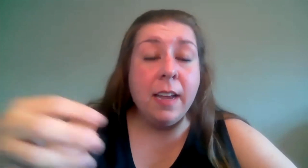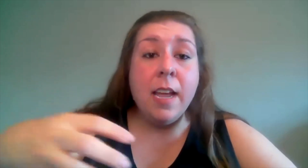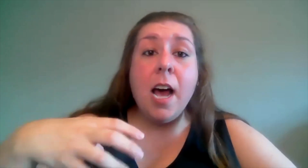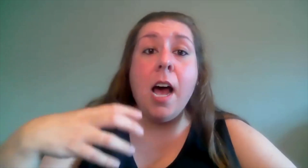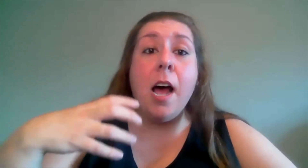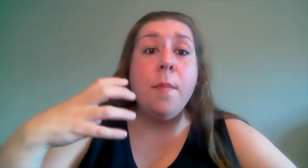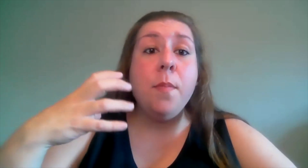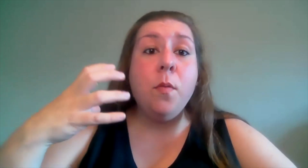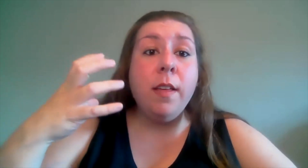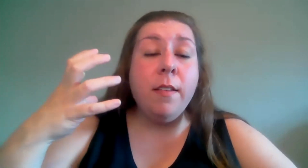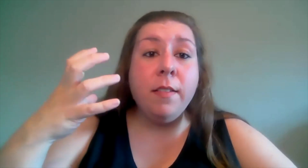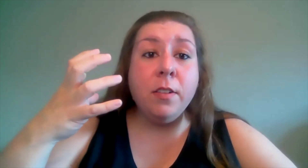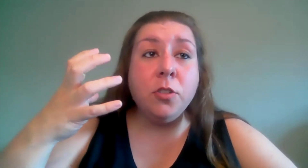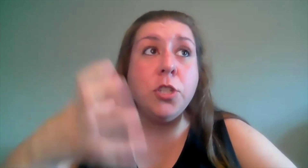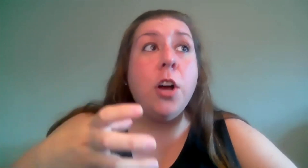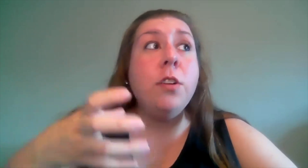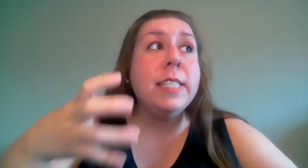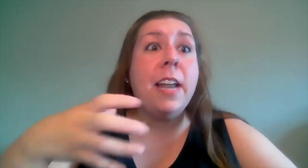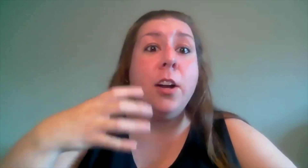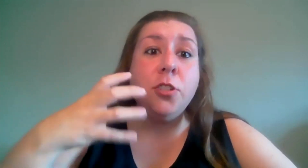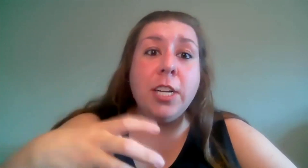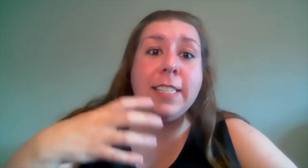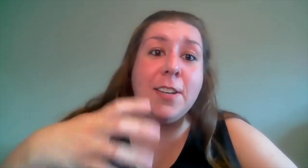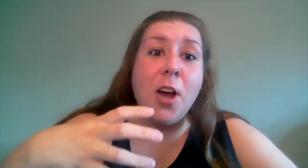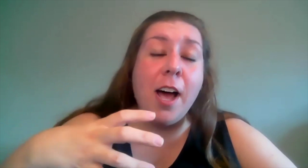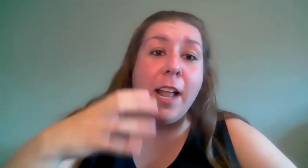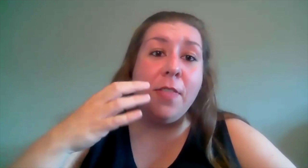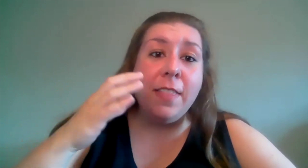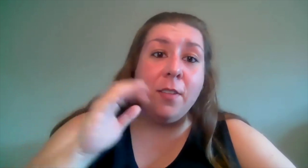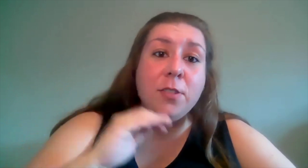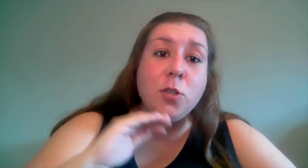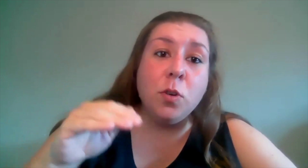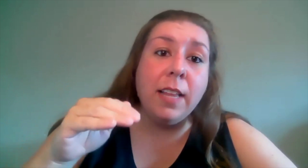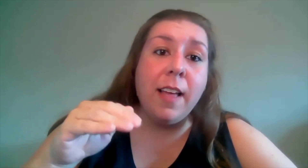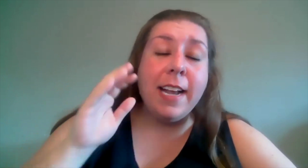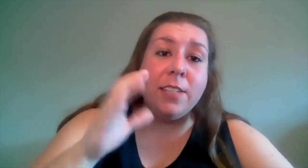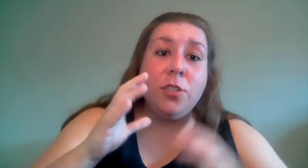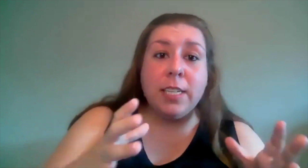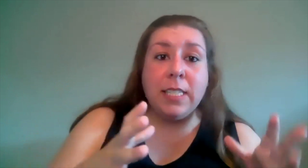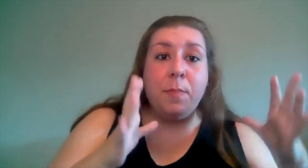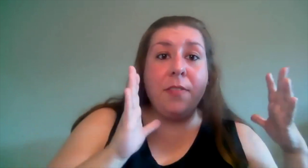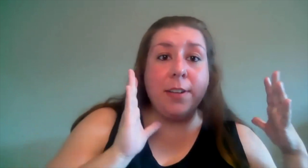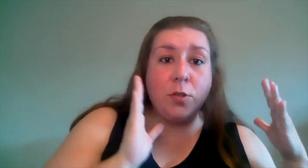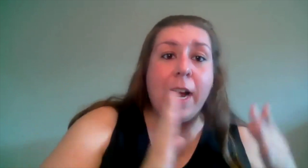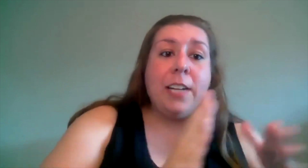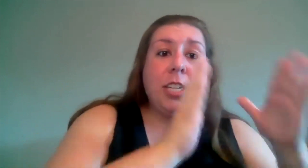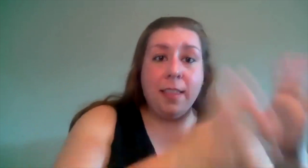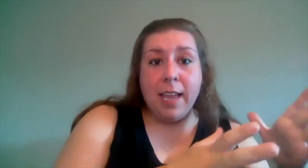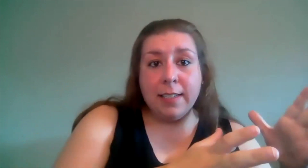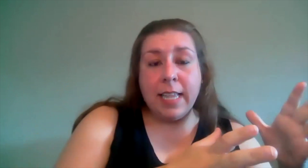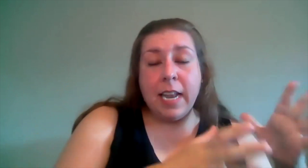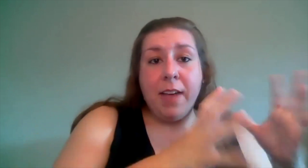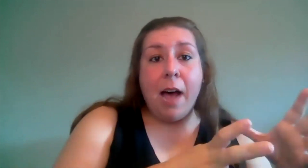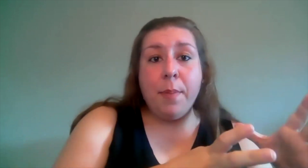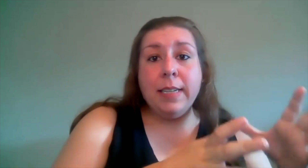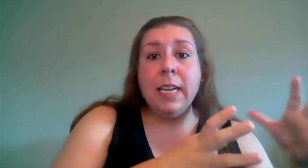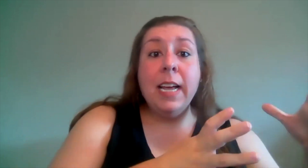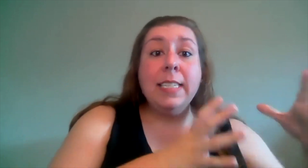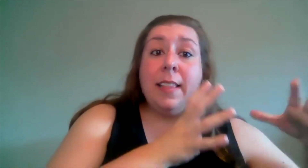um shows that are just not that the storyline is just about the tragic things that have happened to